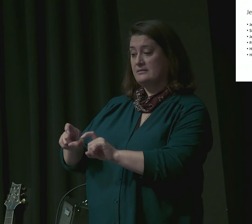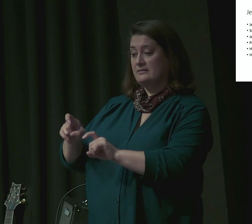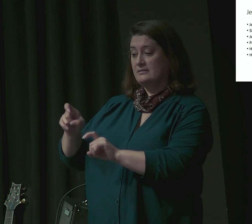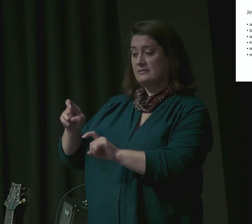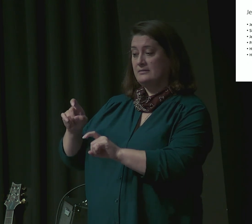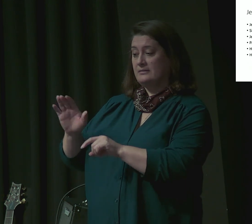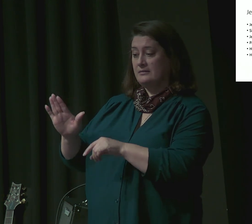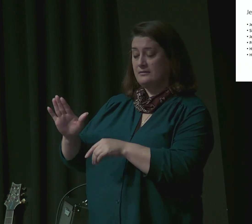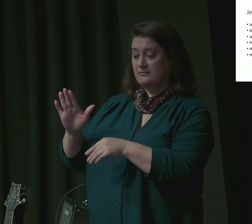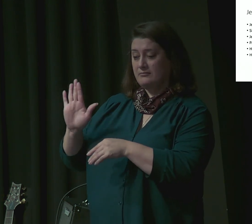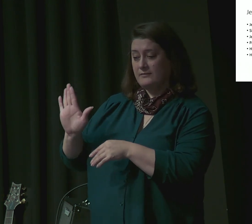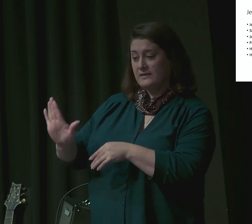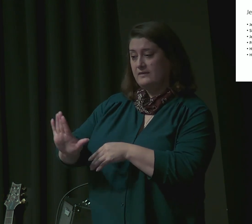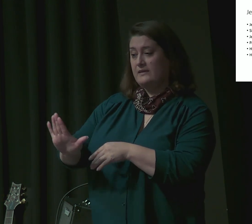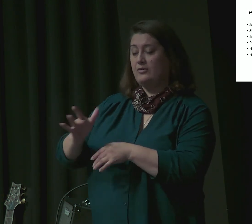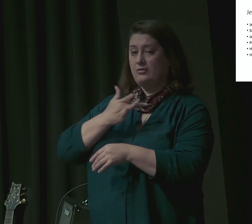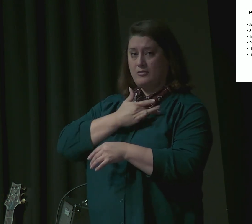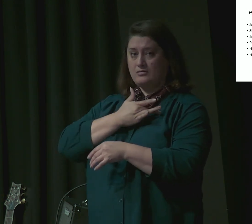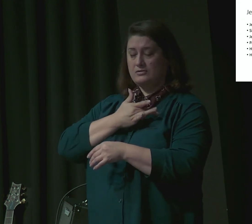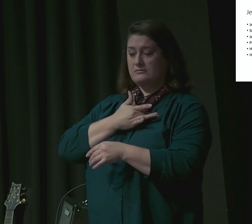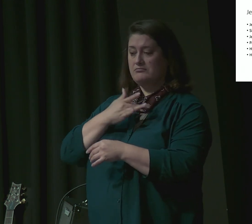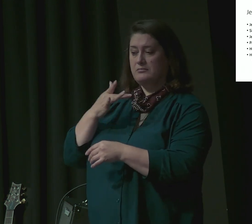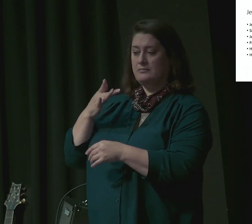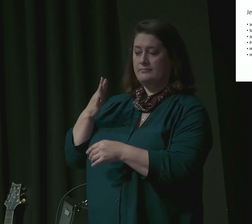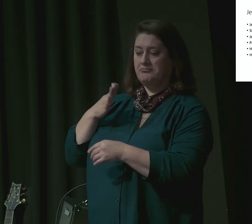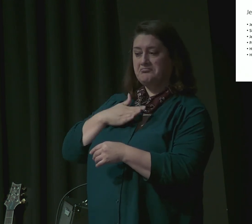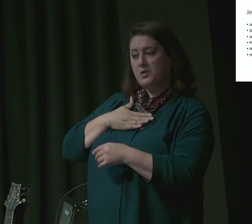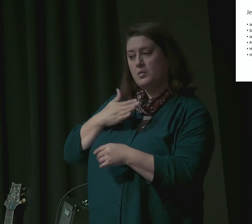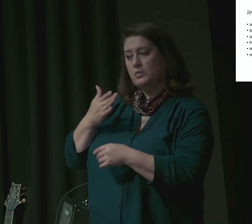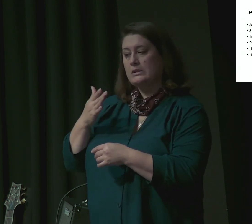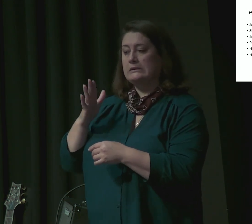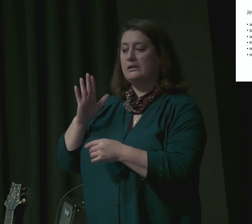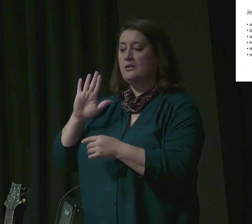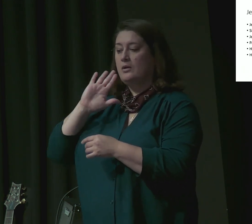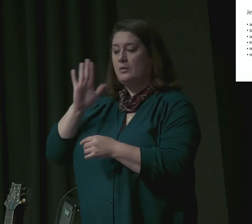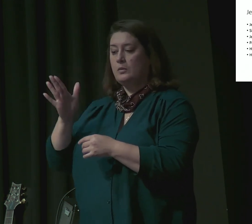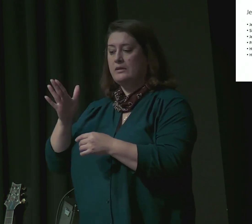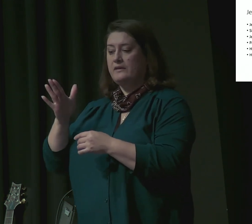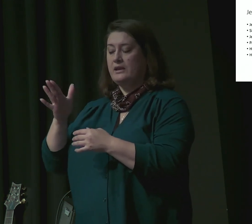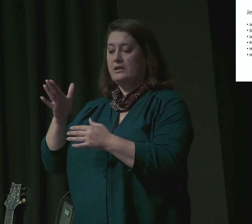quarrel and argue and be secretly happy if he doesn't come home